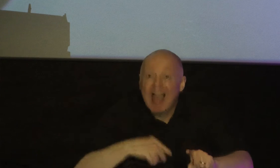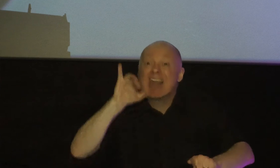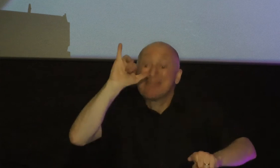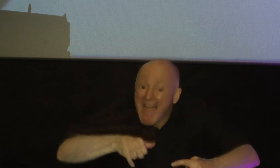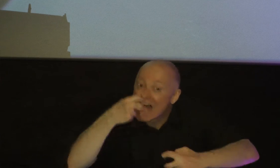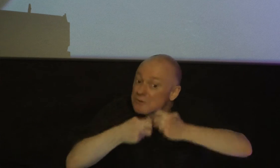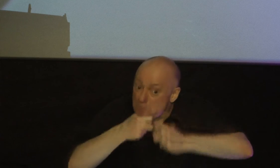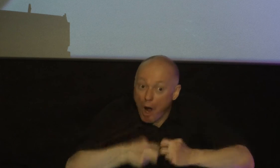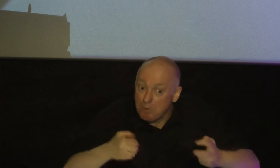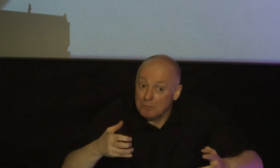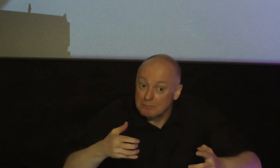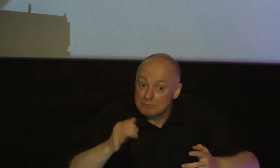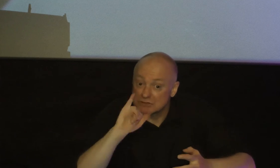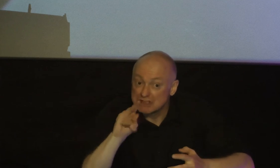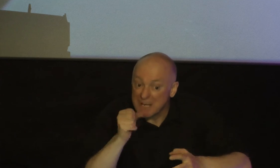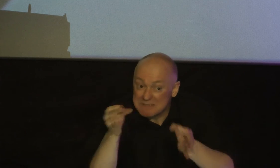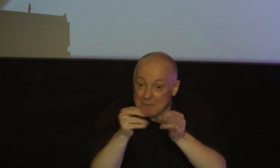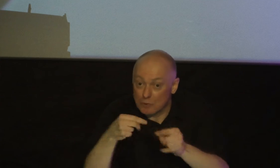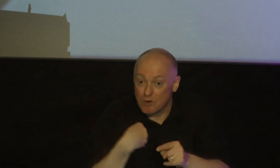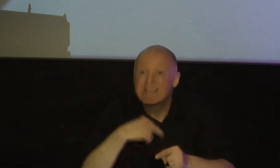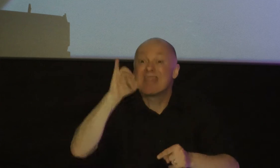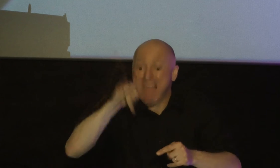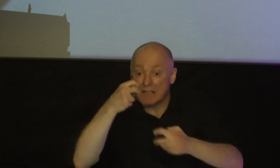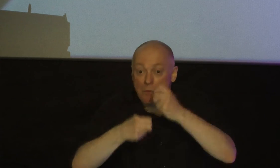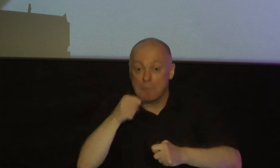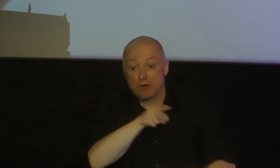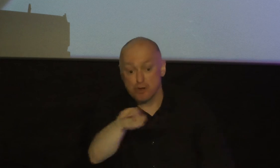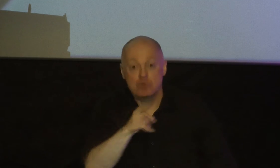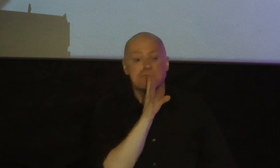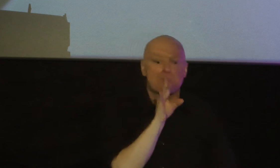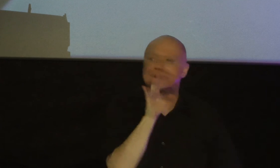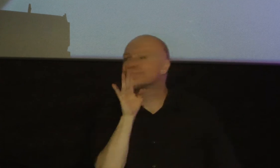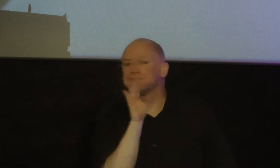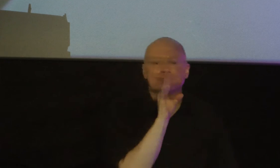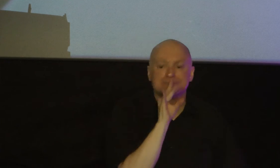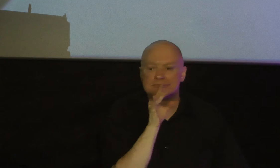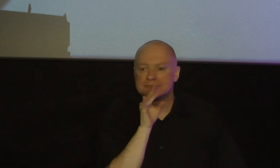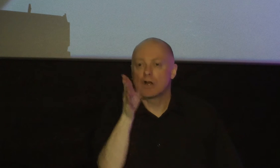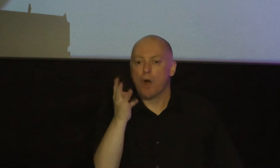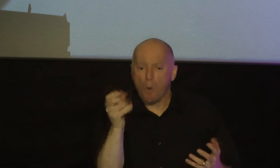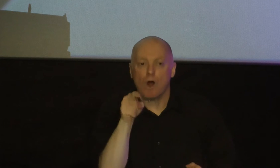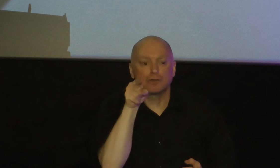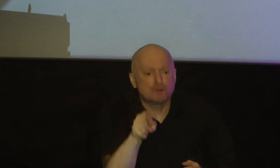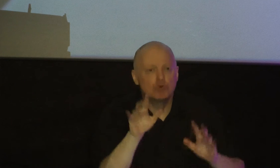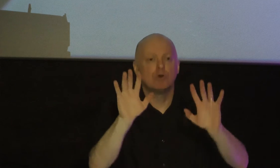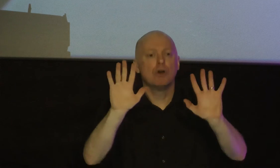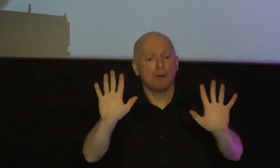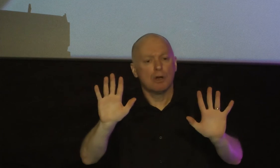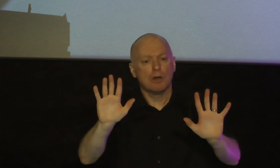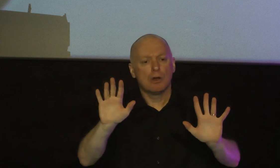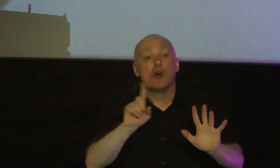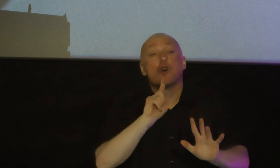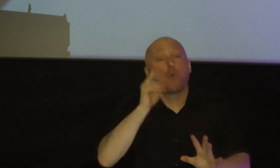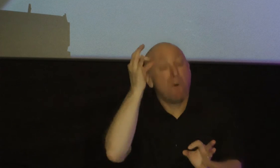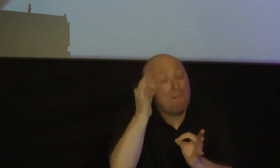James wants to highlight right now he says God wants you to reflect real faith in that you would be